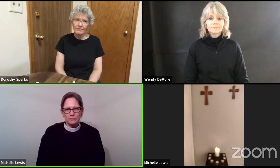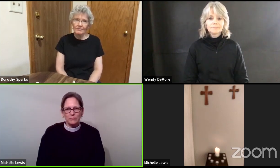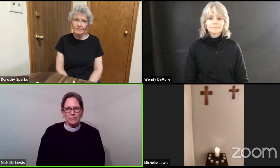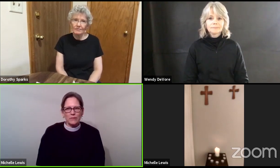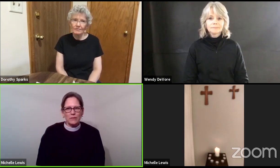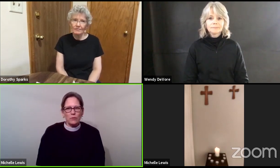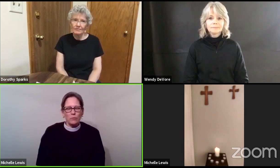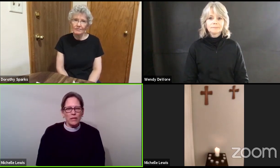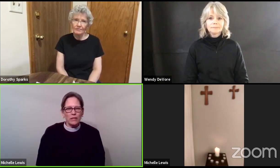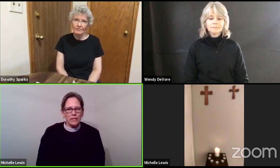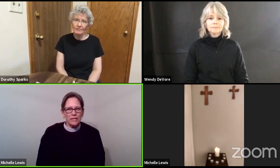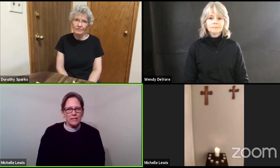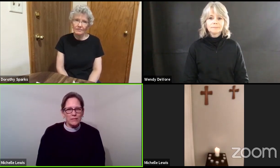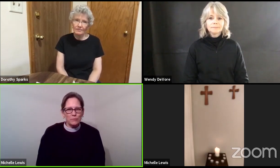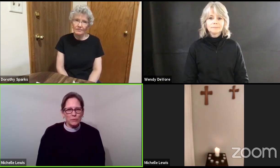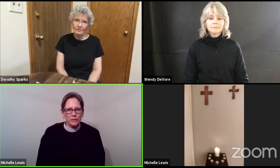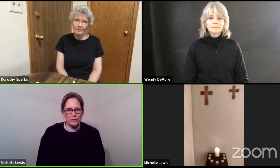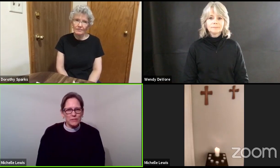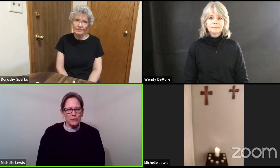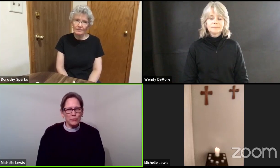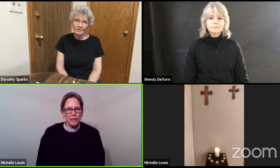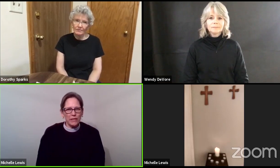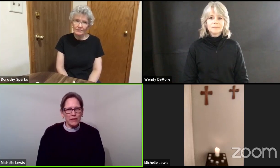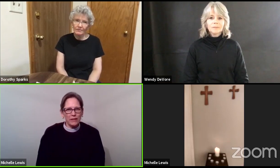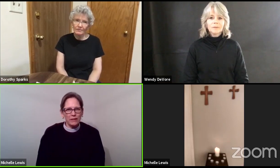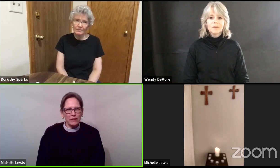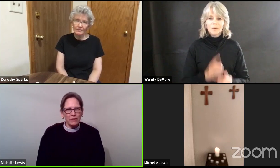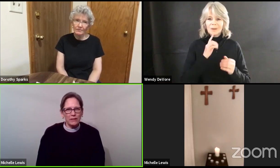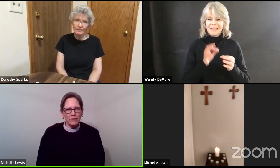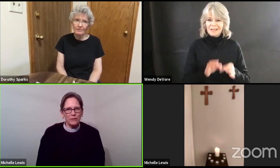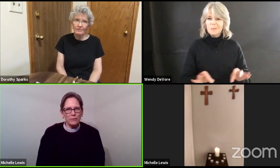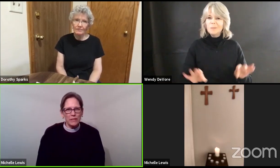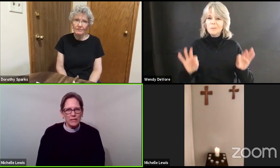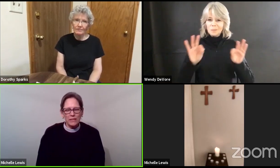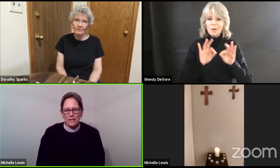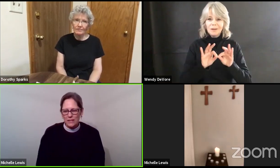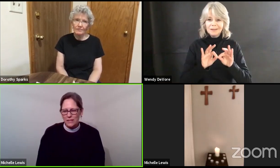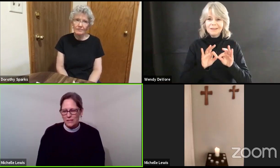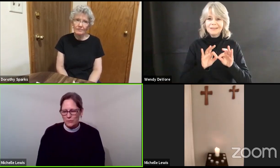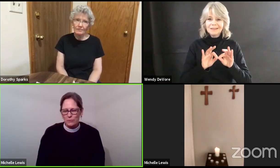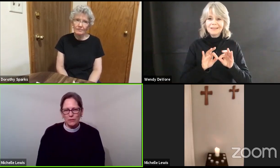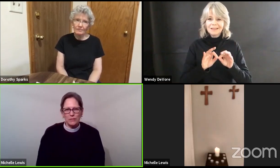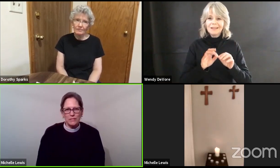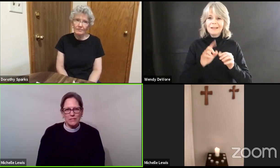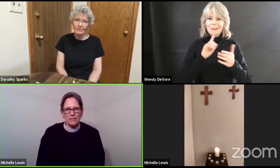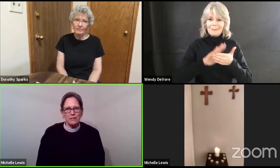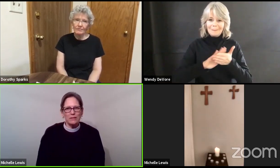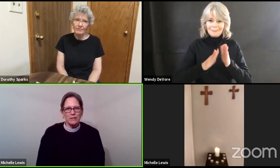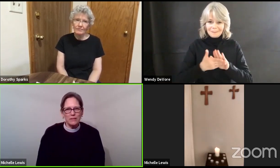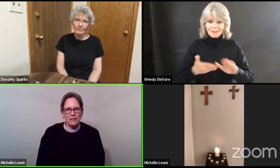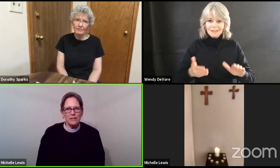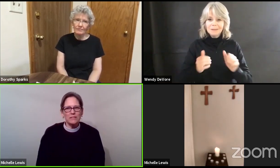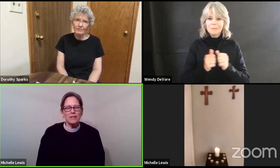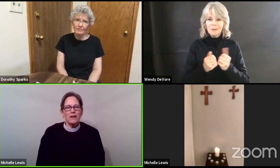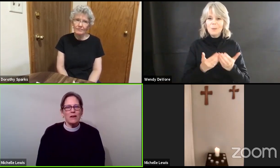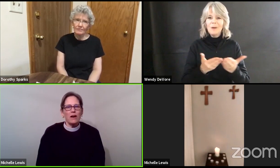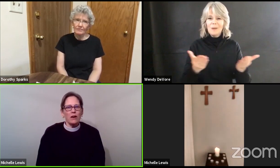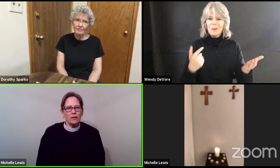we need these words don't we we need these words these are